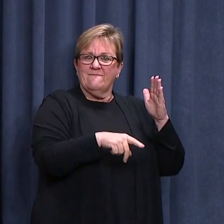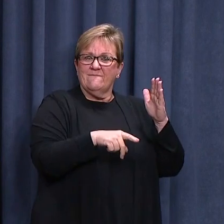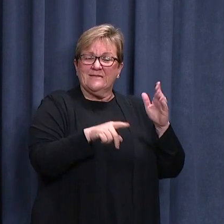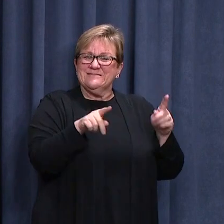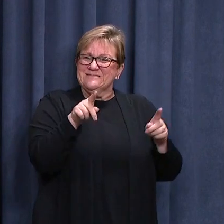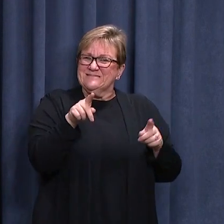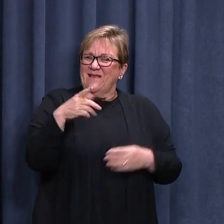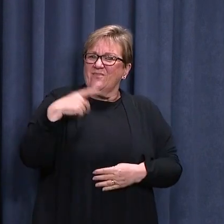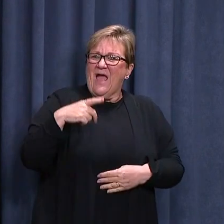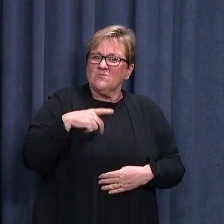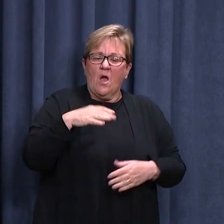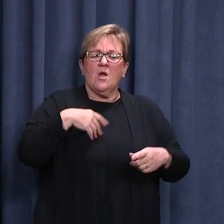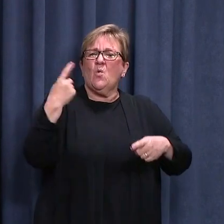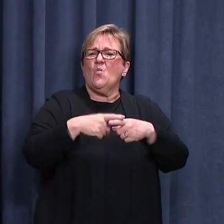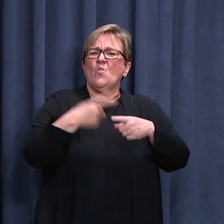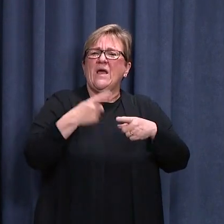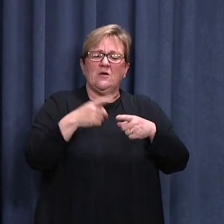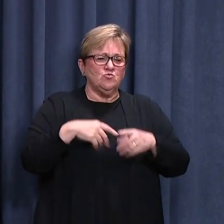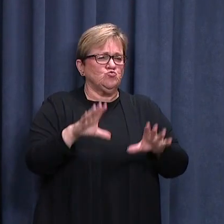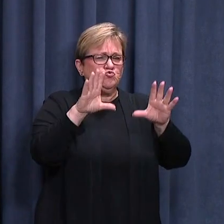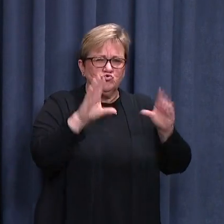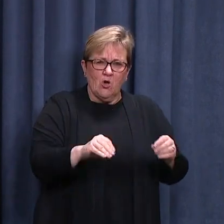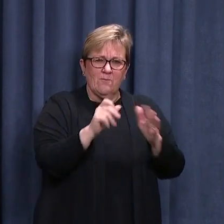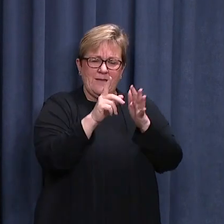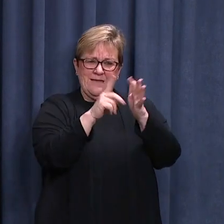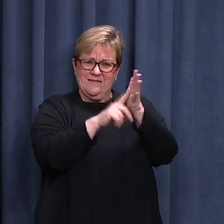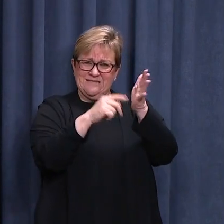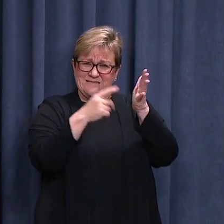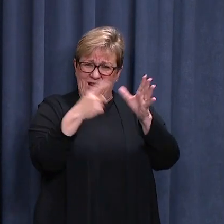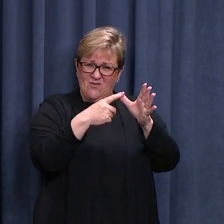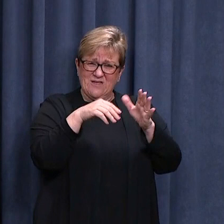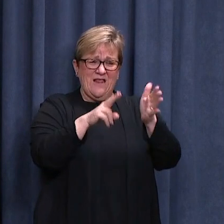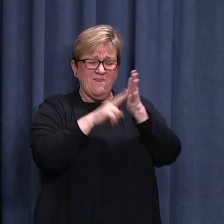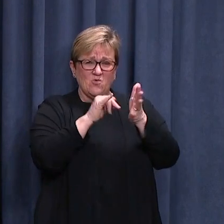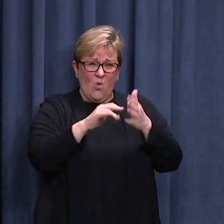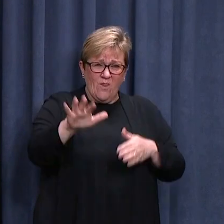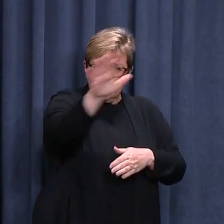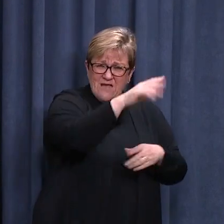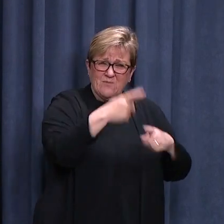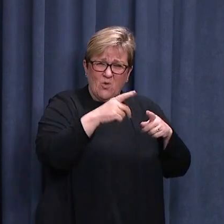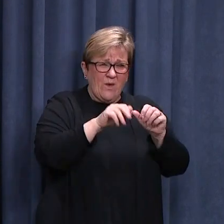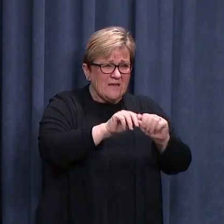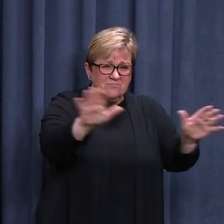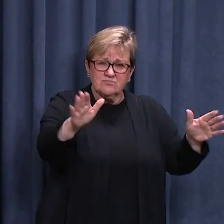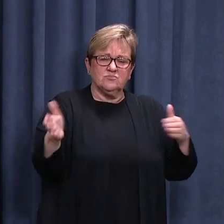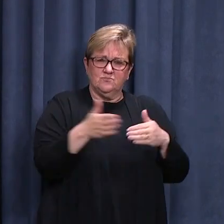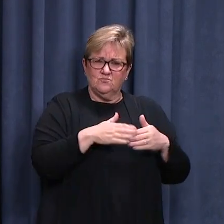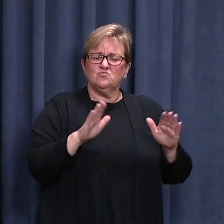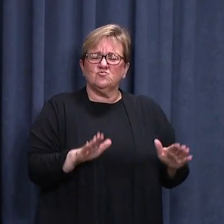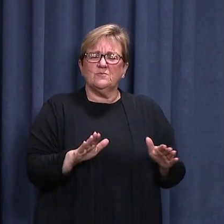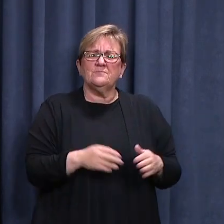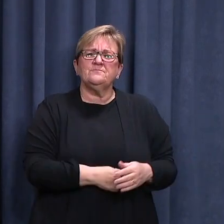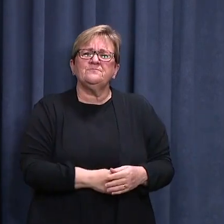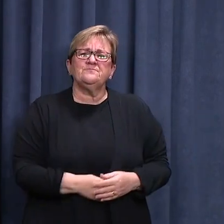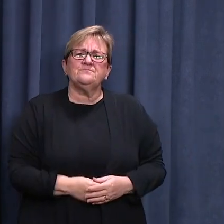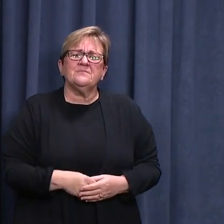exactly why we have moved swiftly to try to stop the Delta outbreak in the northern suburbs as quickly as possible. But while